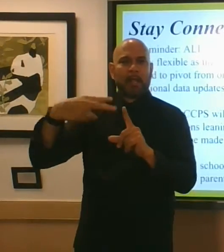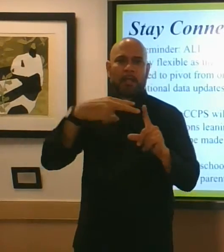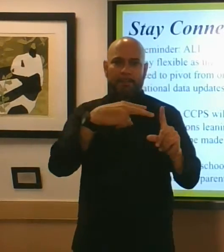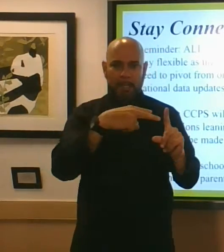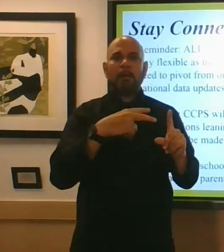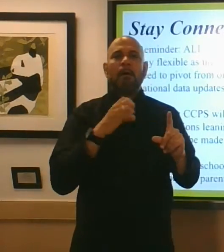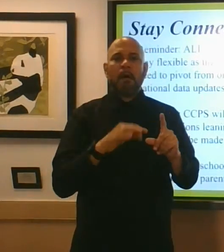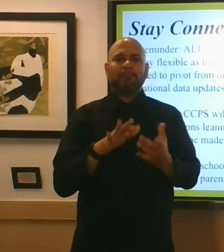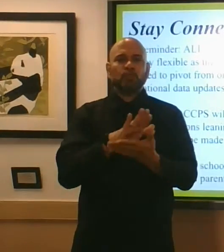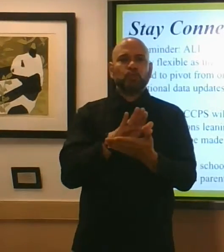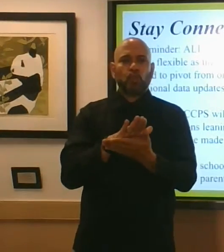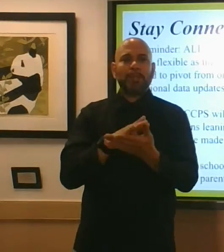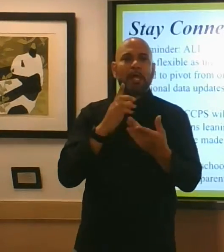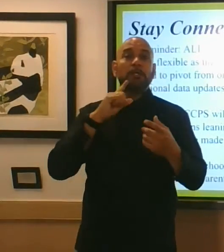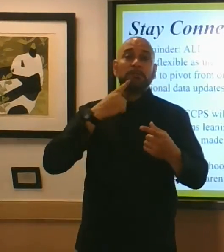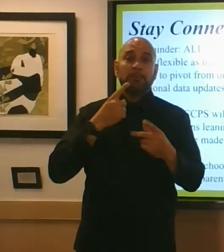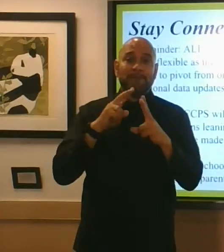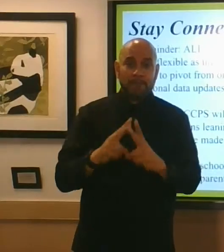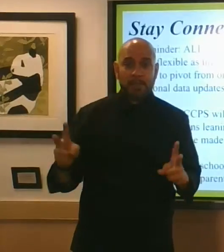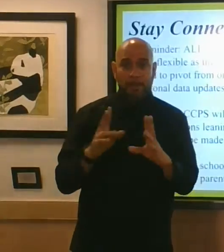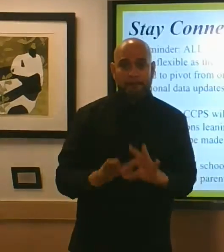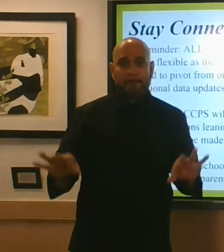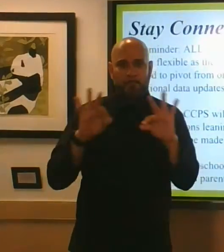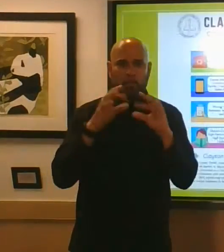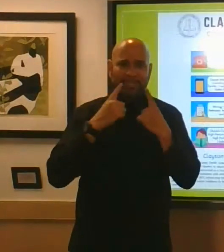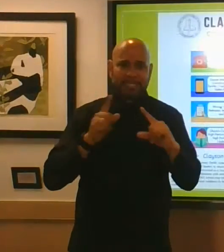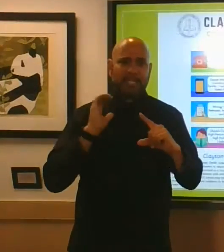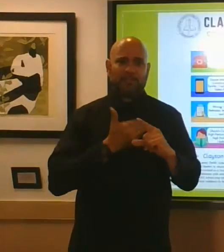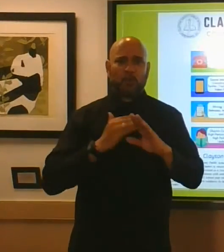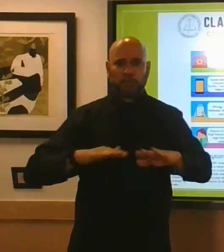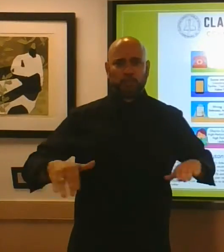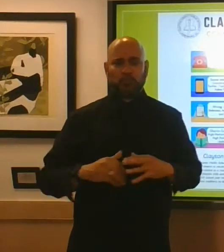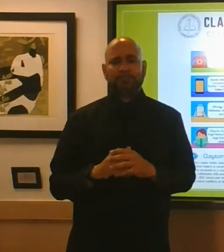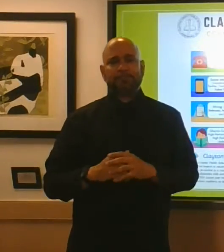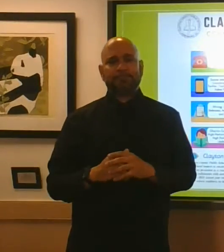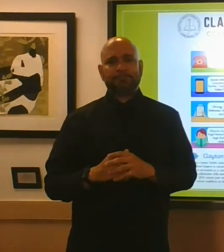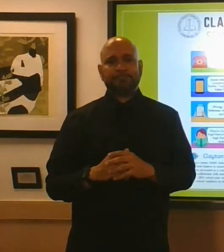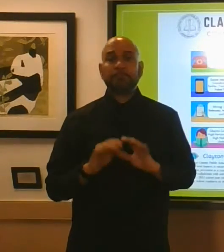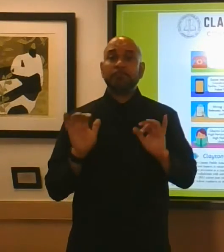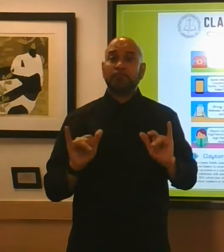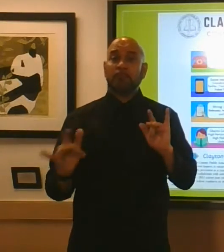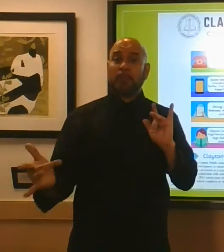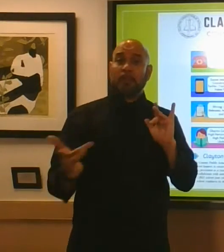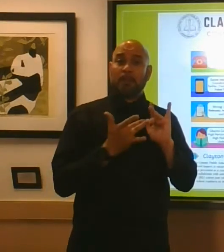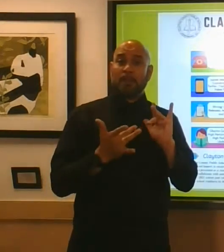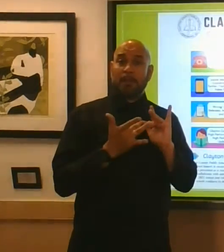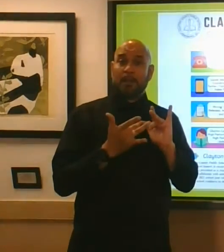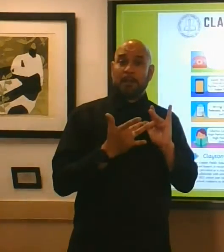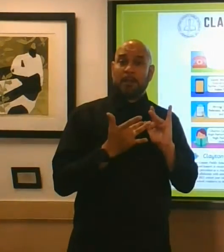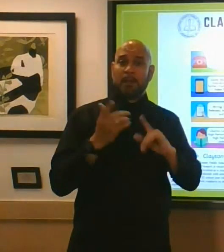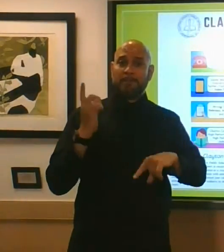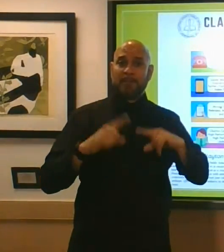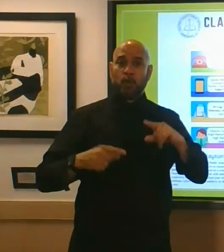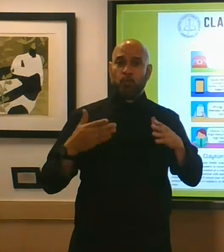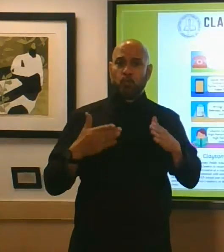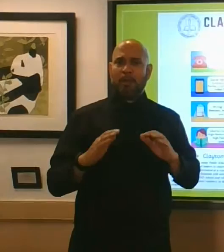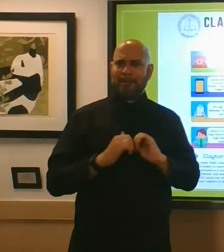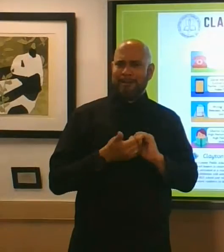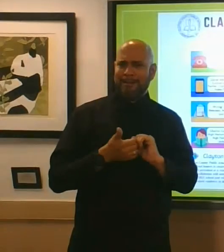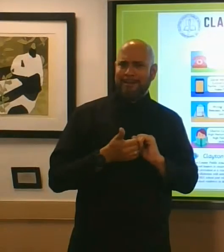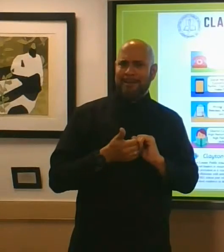to the success of our children stay connected various ways to stay connected